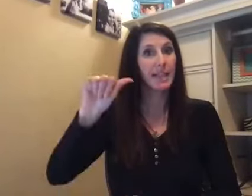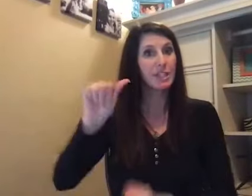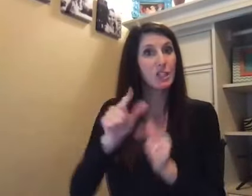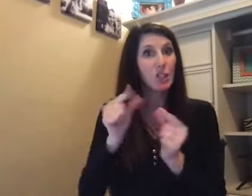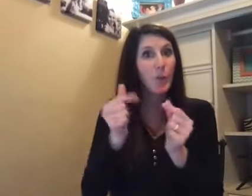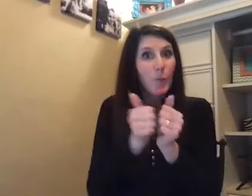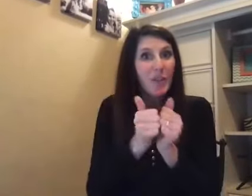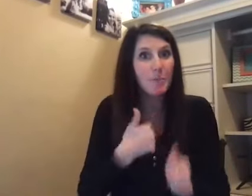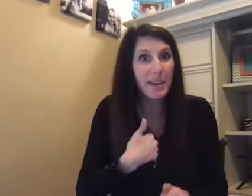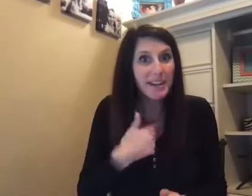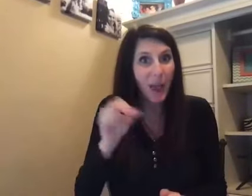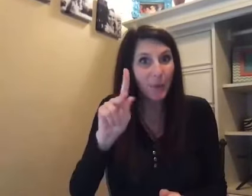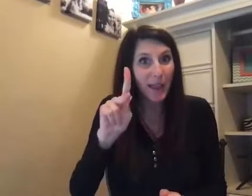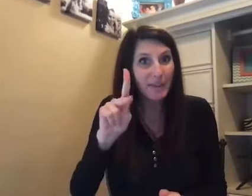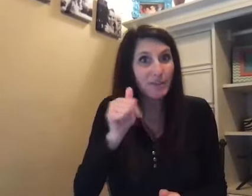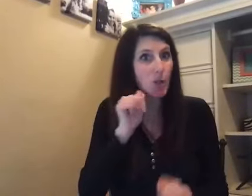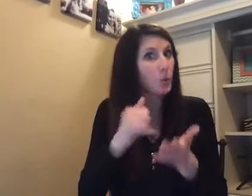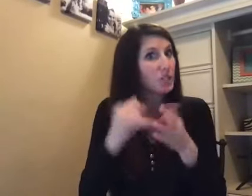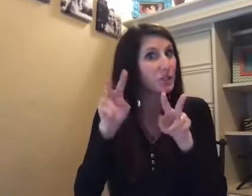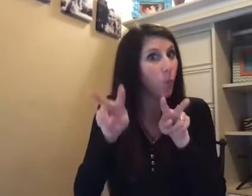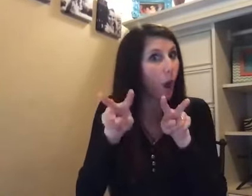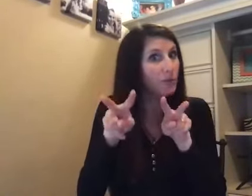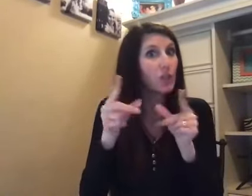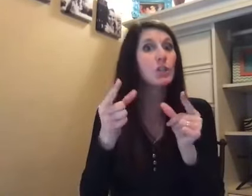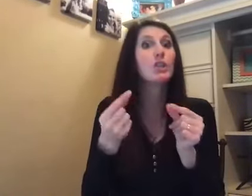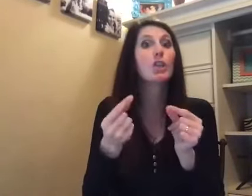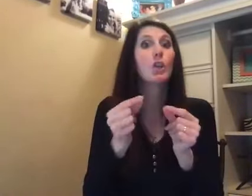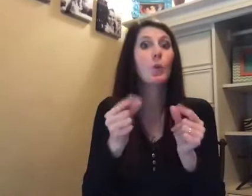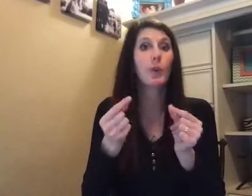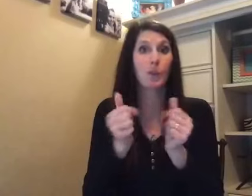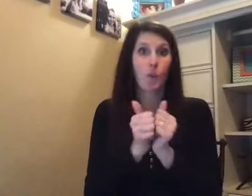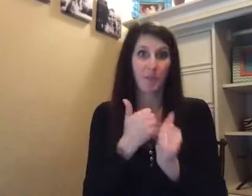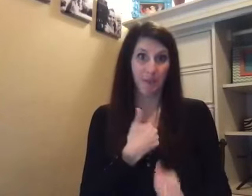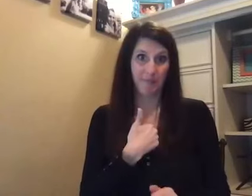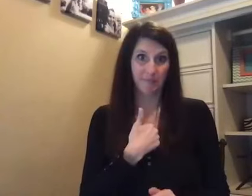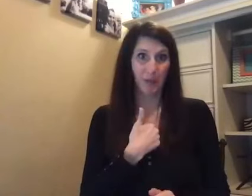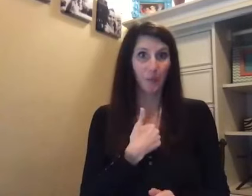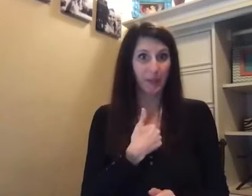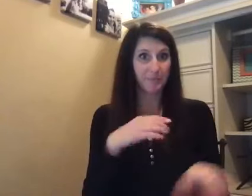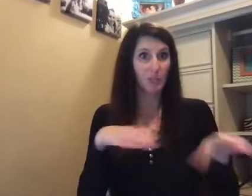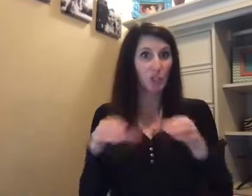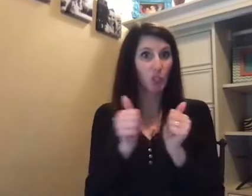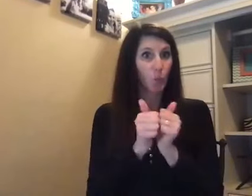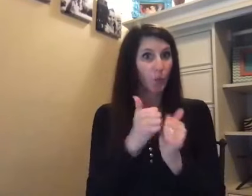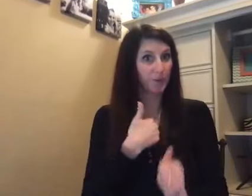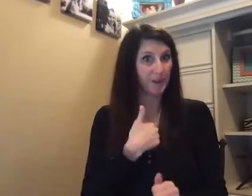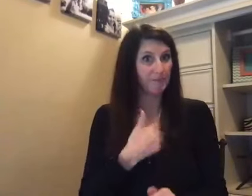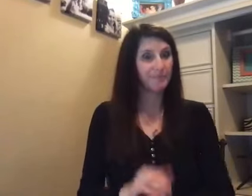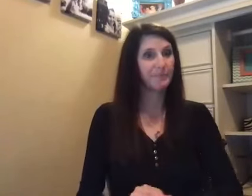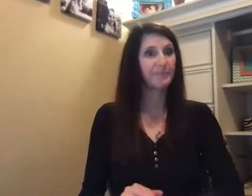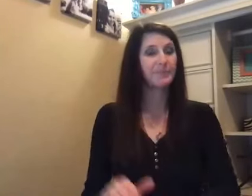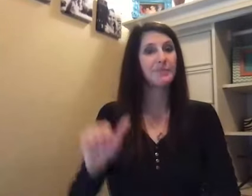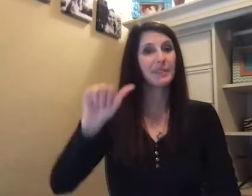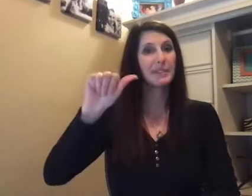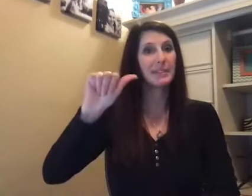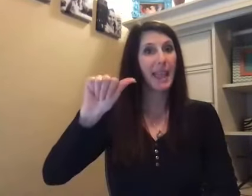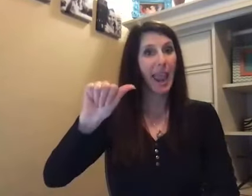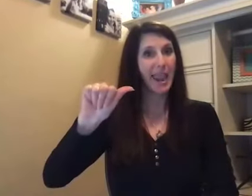Do you read with me? Okay. Do you read with me? Okay. Do you read with me? A,